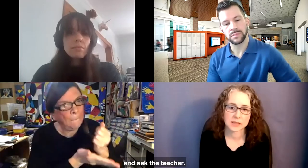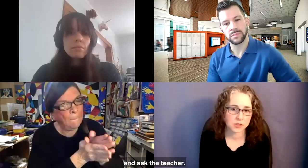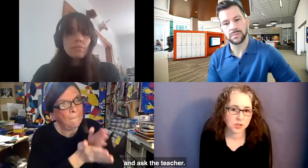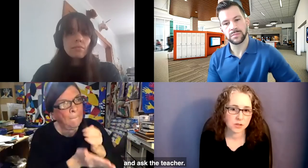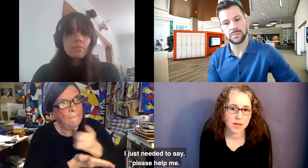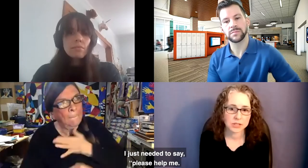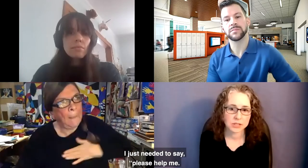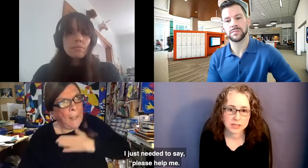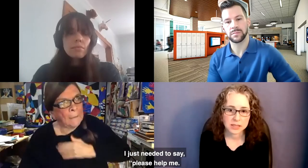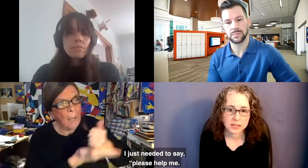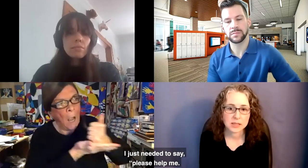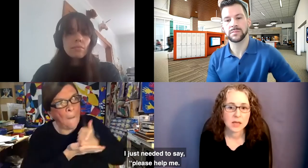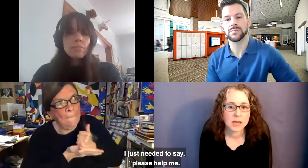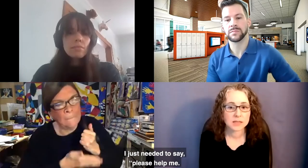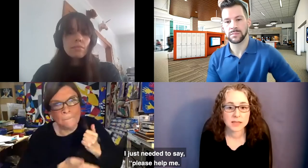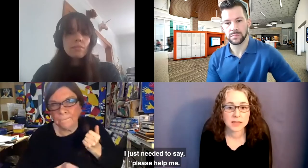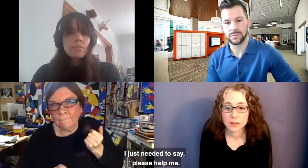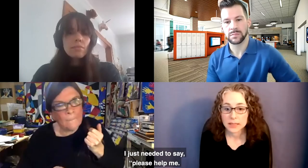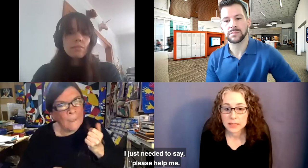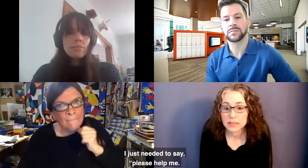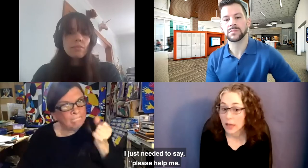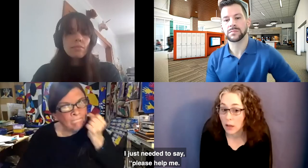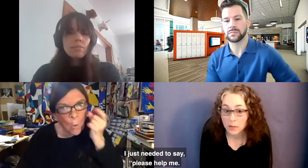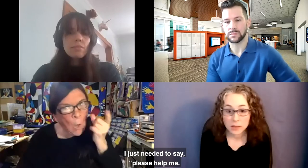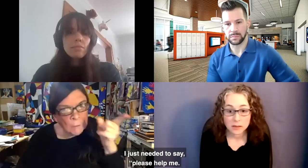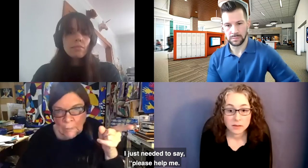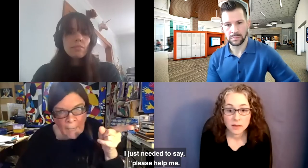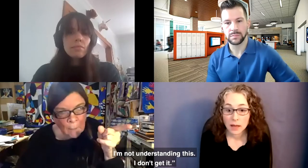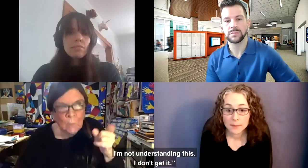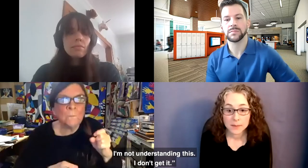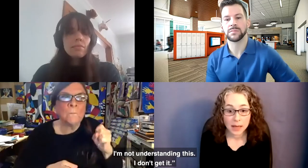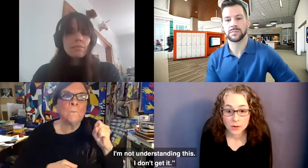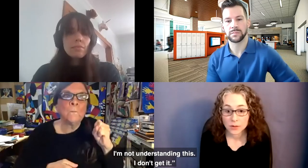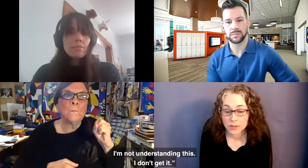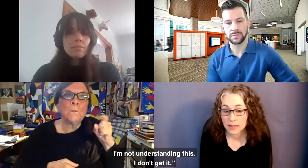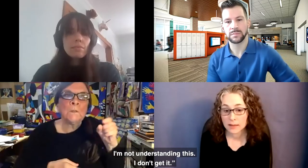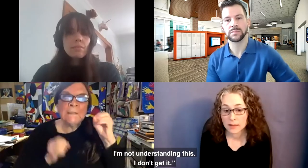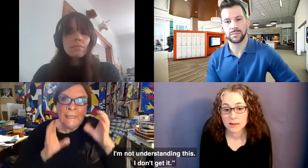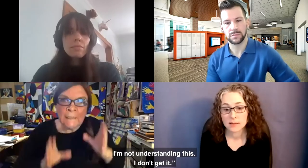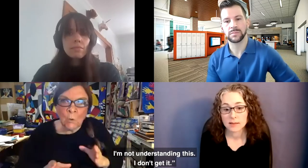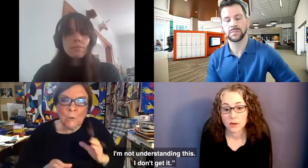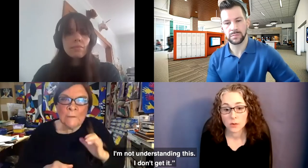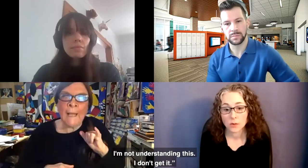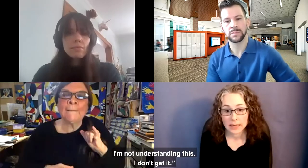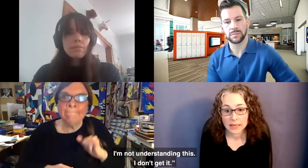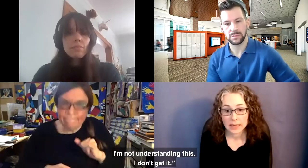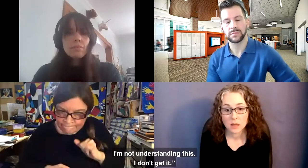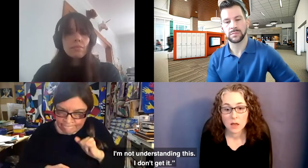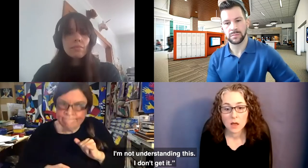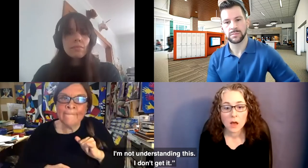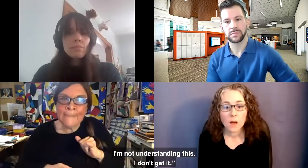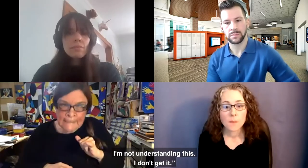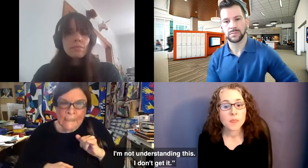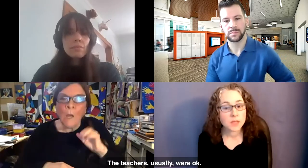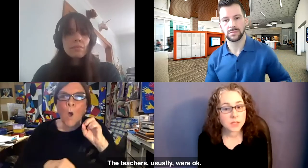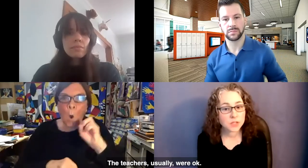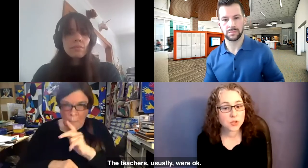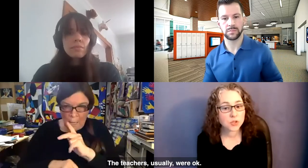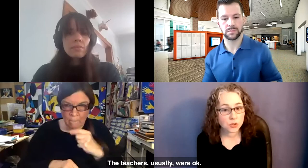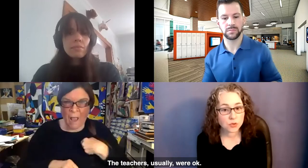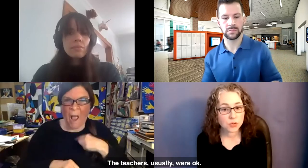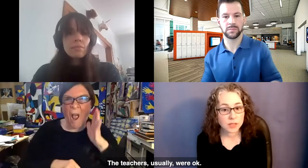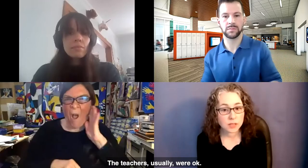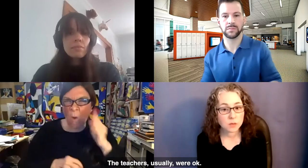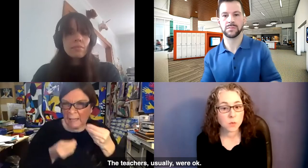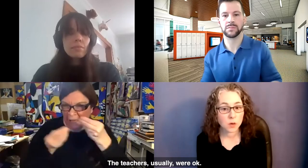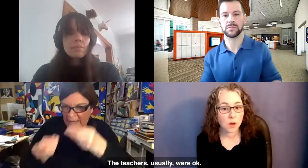ask the teacher. I just needed to say, please help me. I'm not understanding this. I don't get it. But the teacher